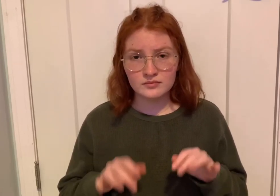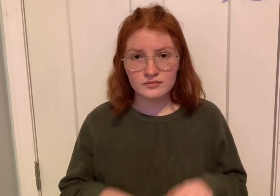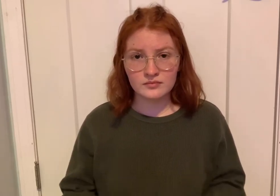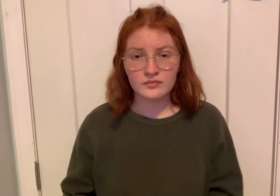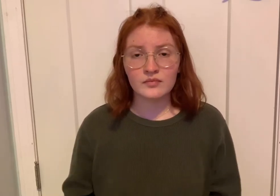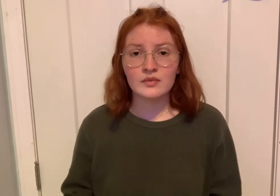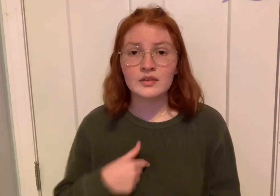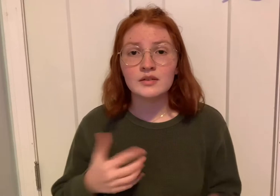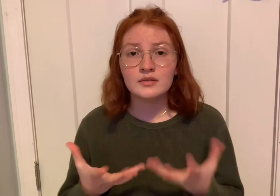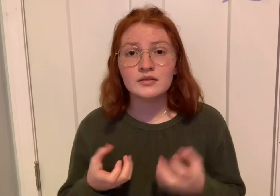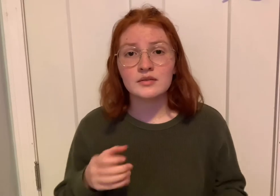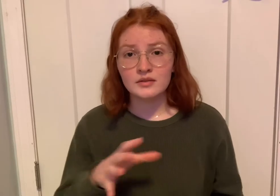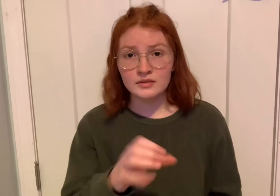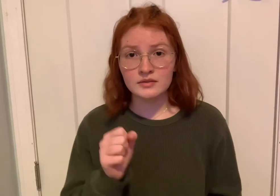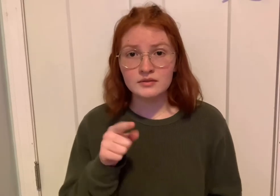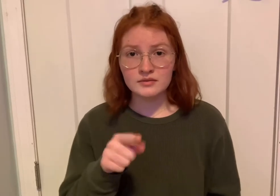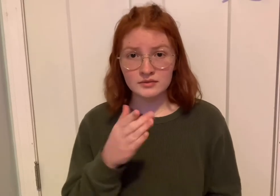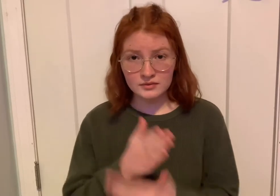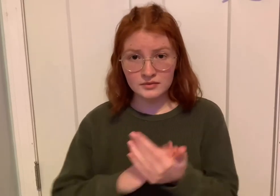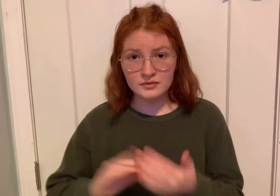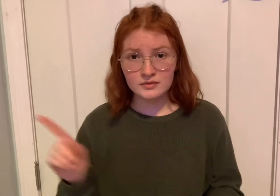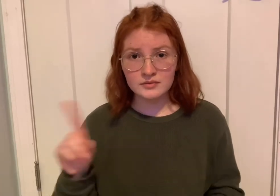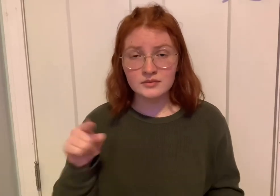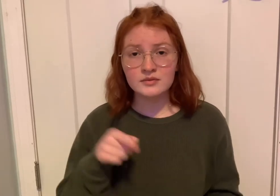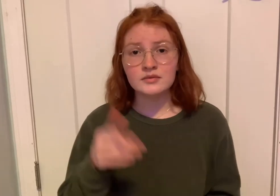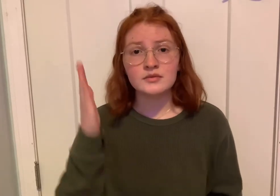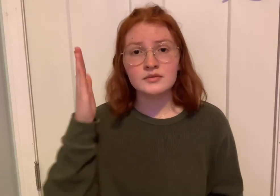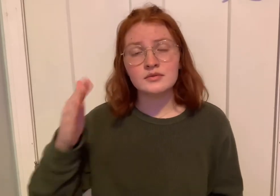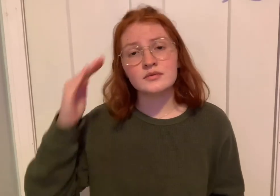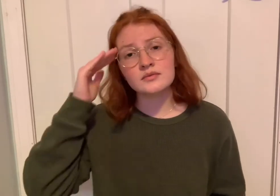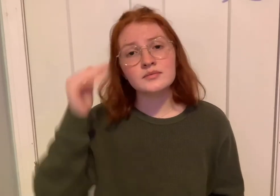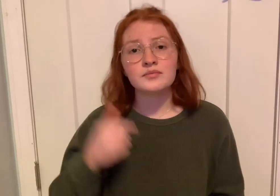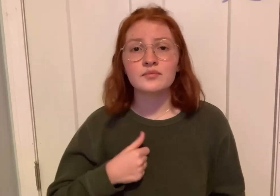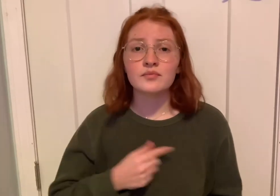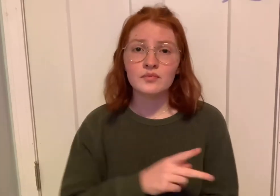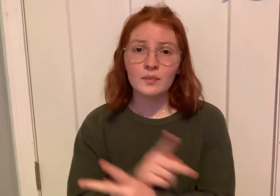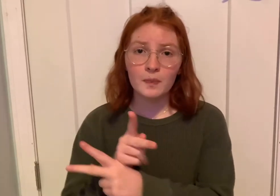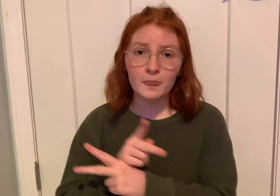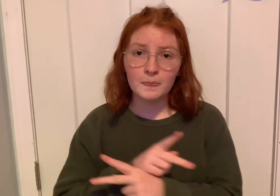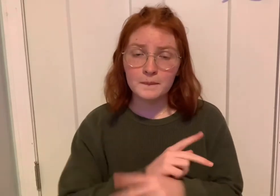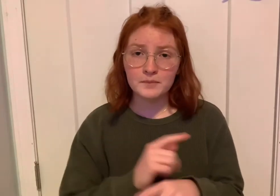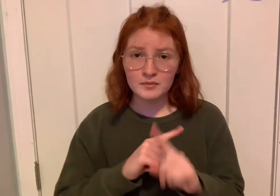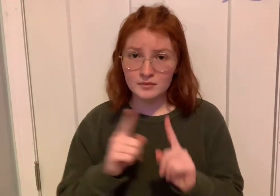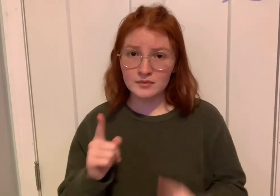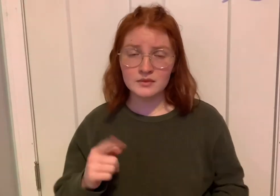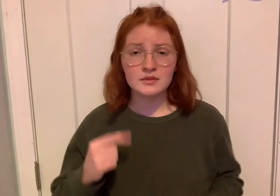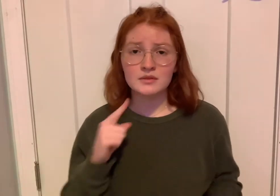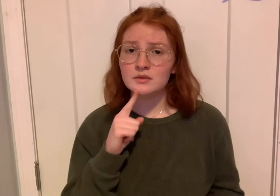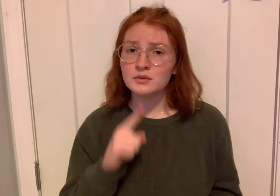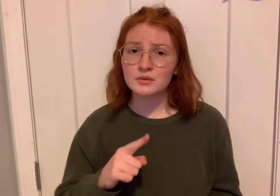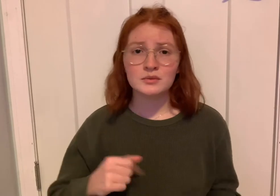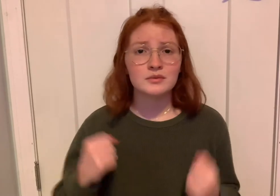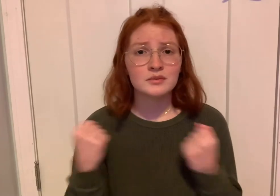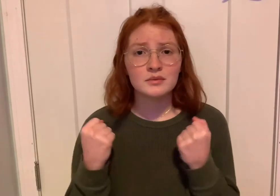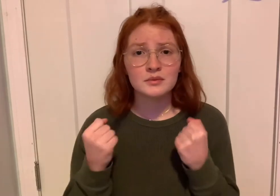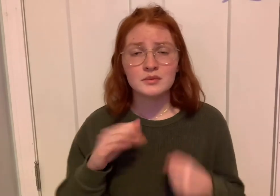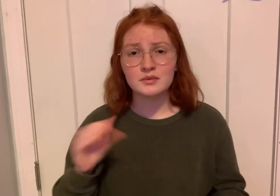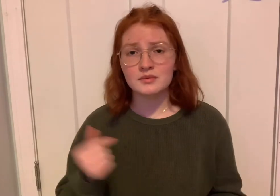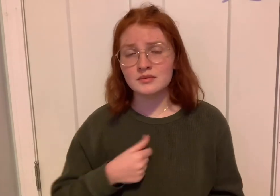I wanna take you somewhere as you know I care But it's so cold and I don't